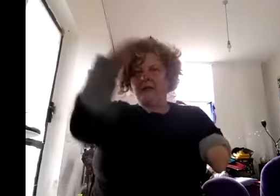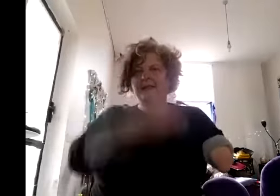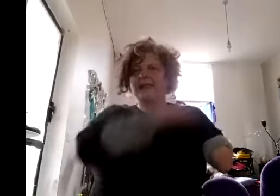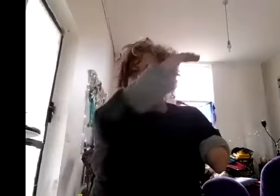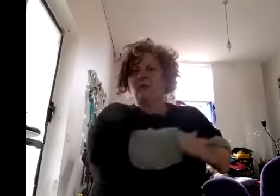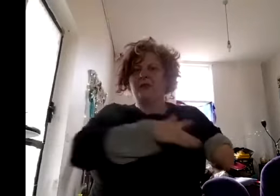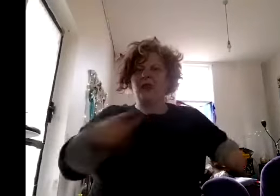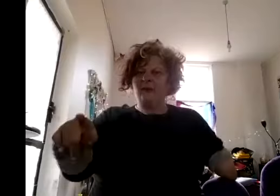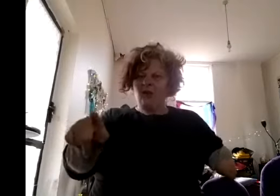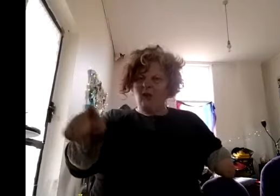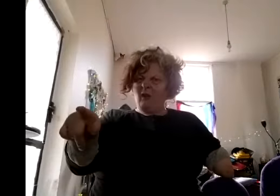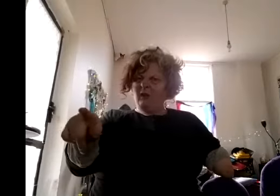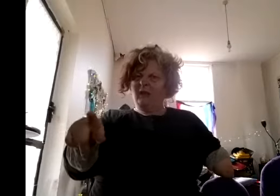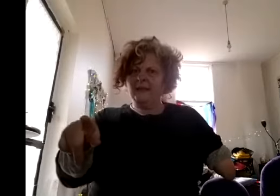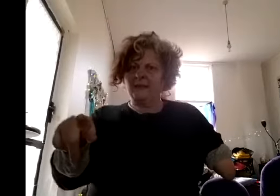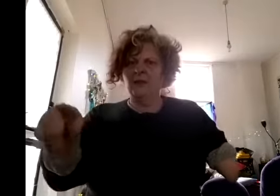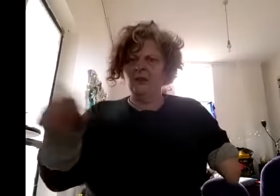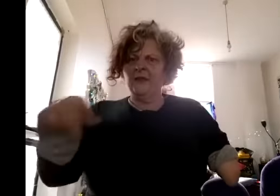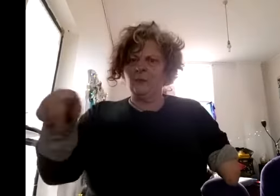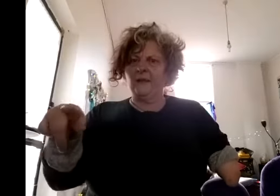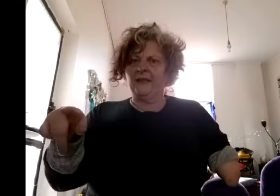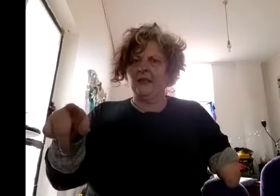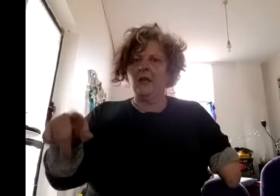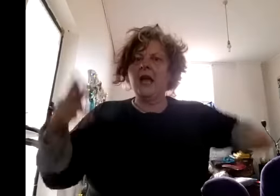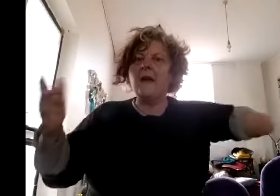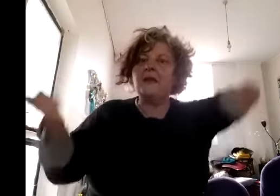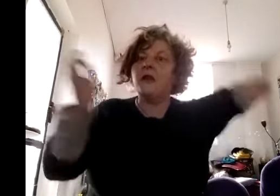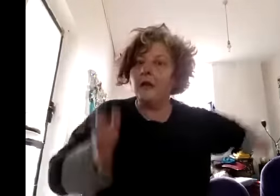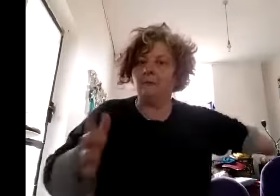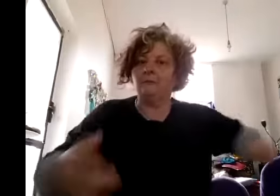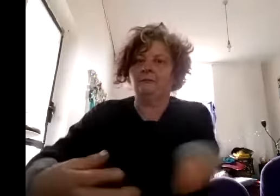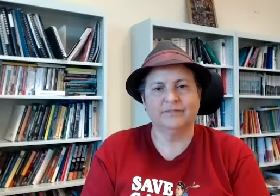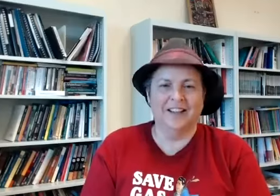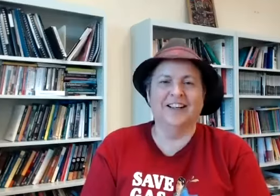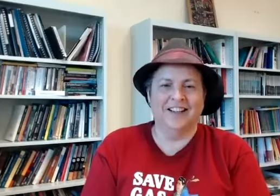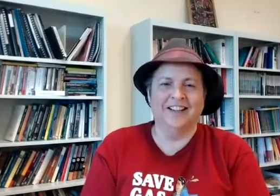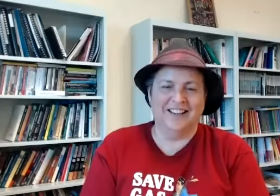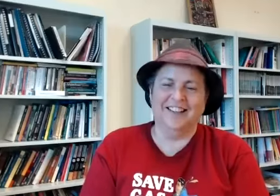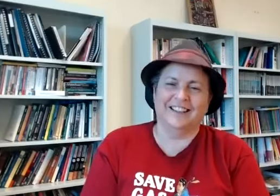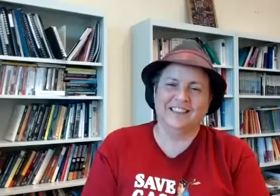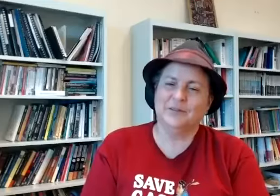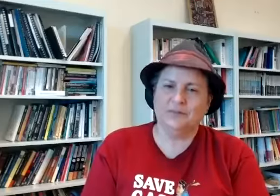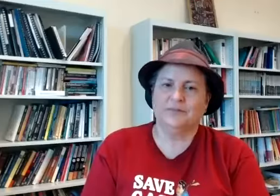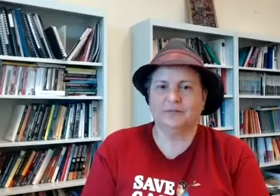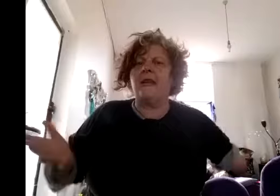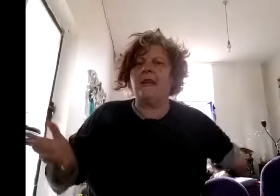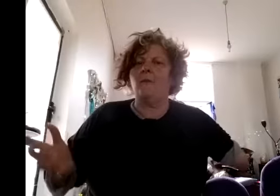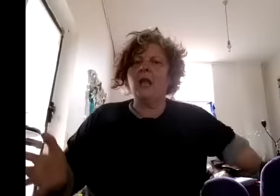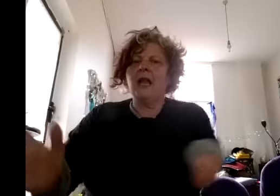listings of what's on and they've gone oh my god look at this look at this weird thing this looks interesting yeah yeah like i've never been to one of them and so